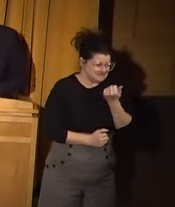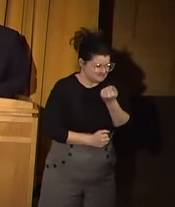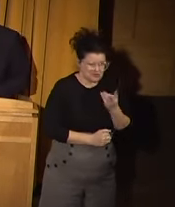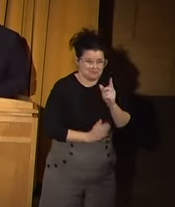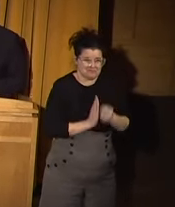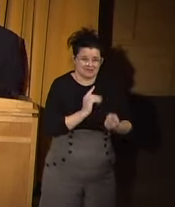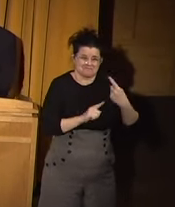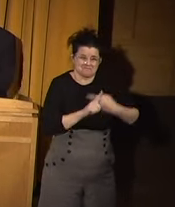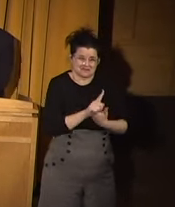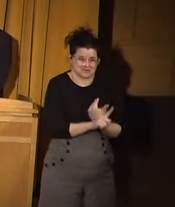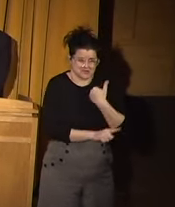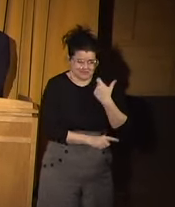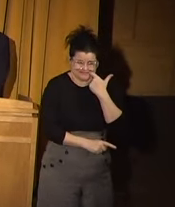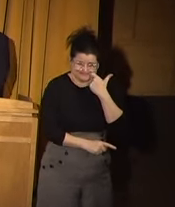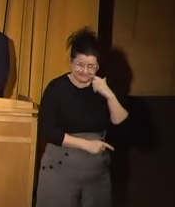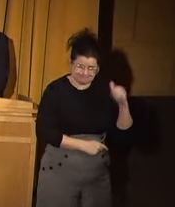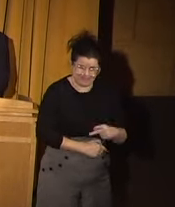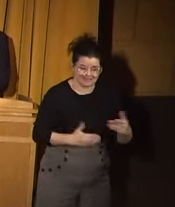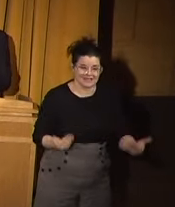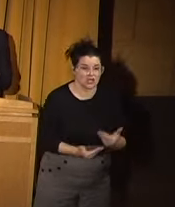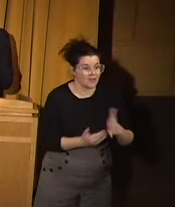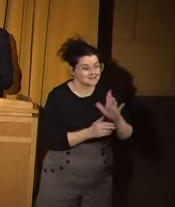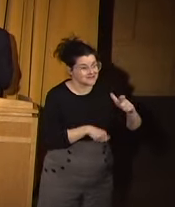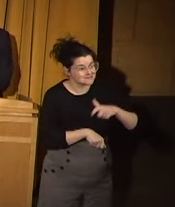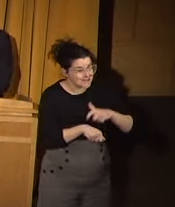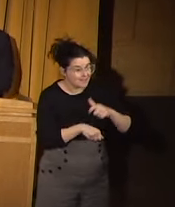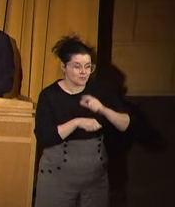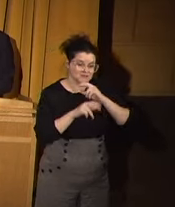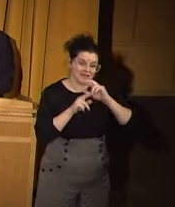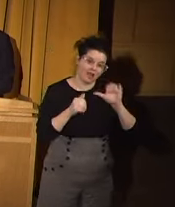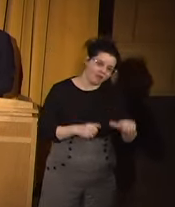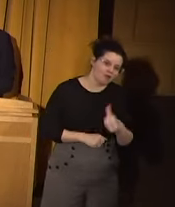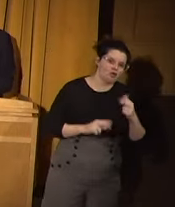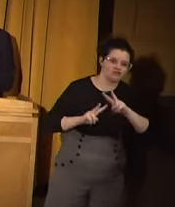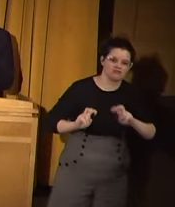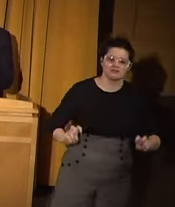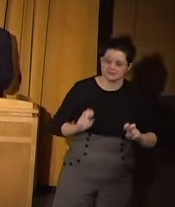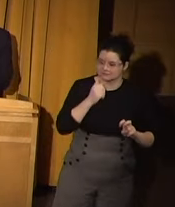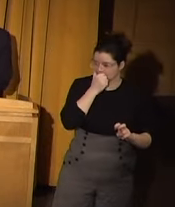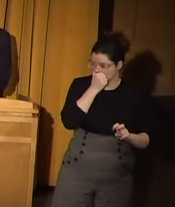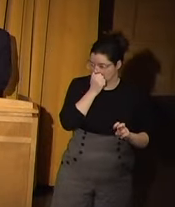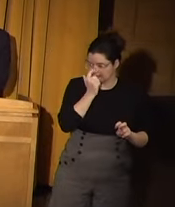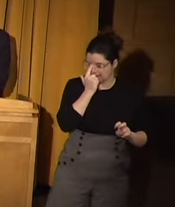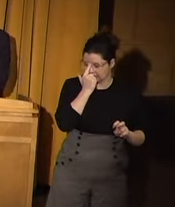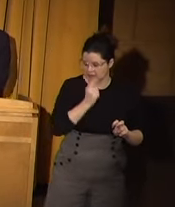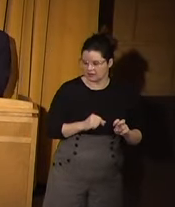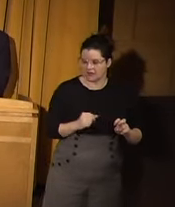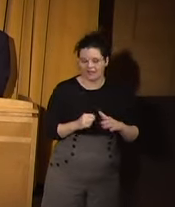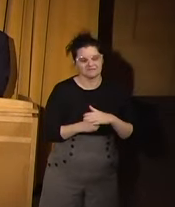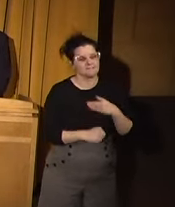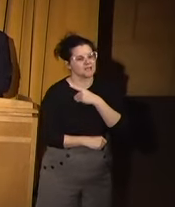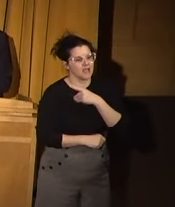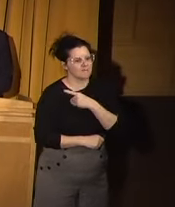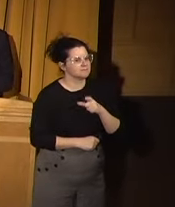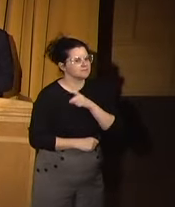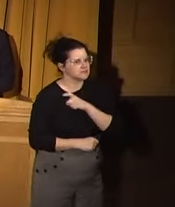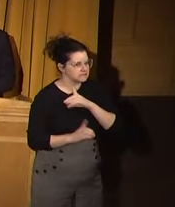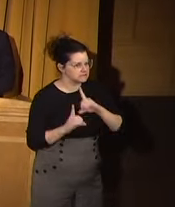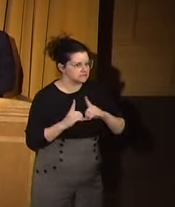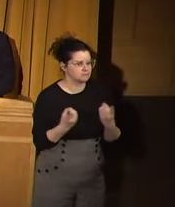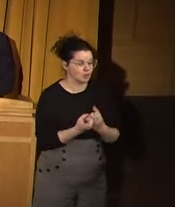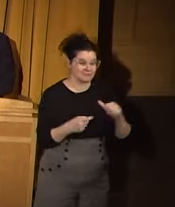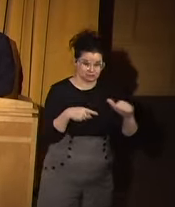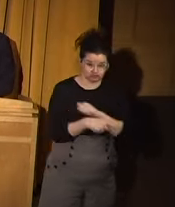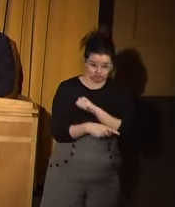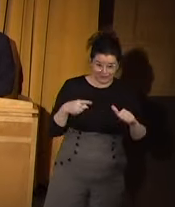months ago and we, at that time, we come and we did an assessment of the Minneapolis Police Department's